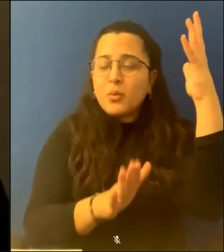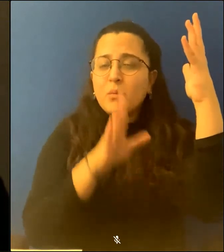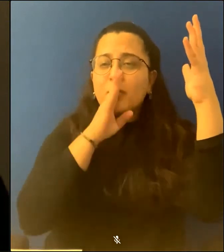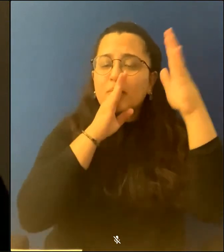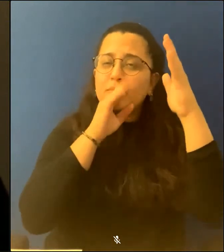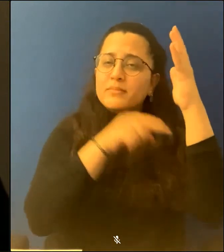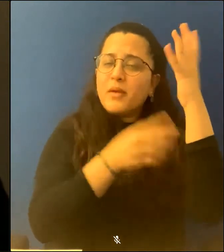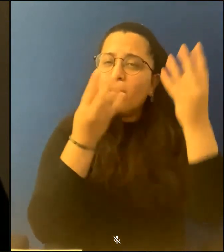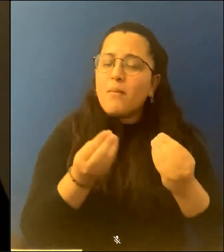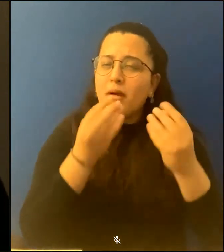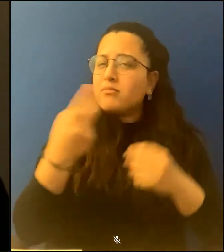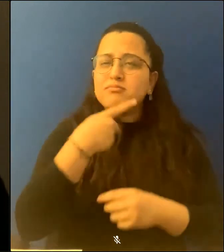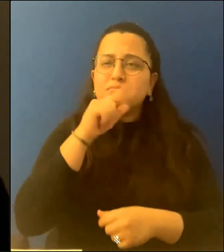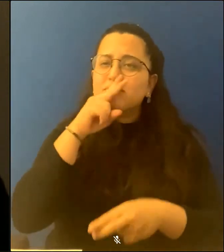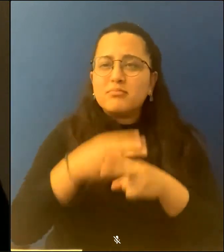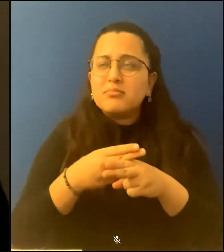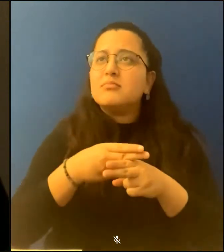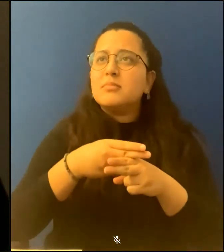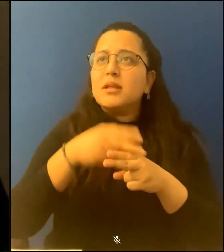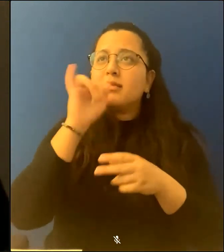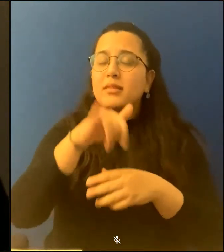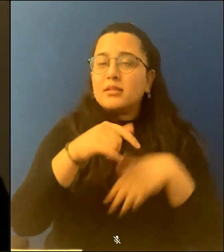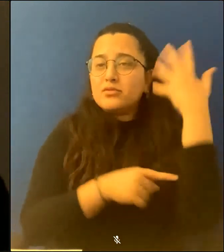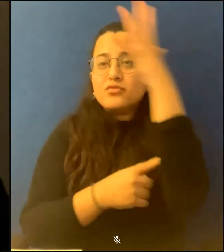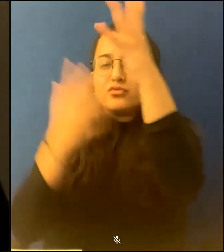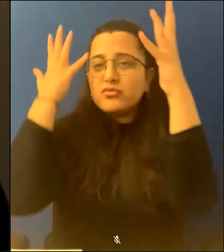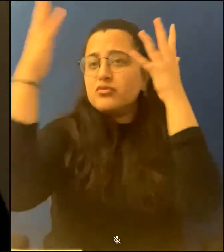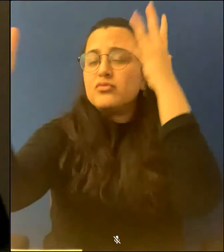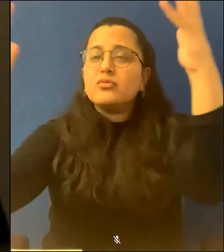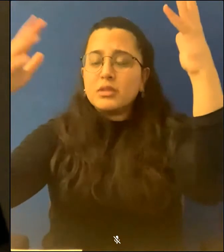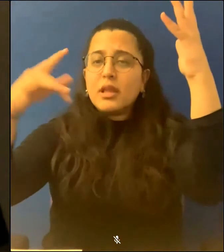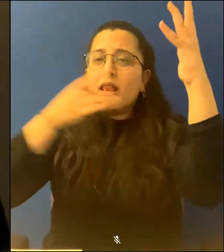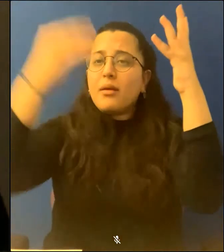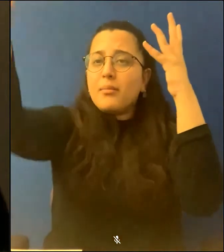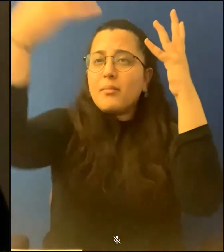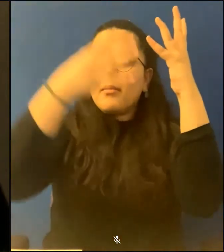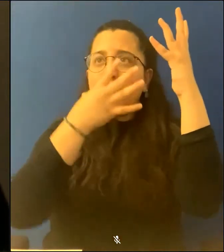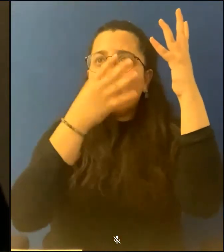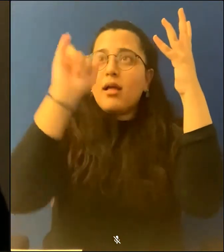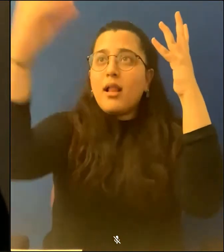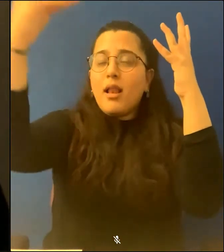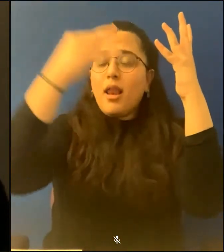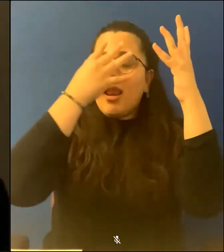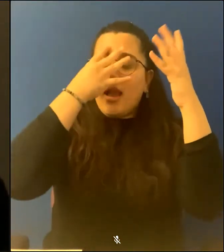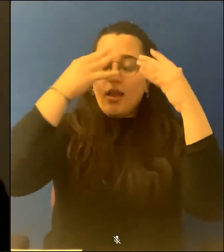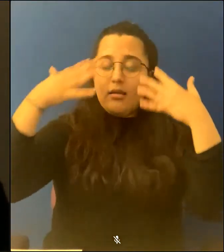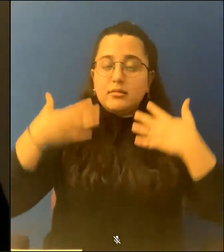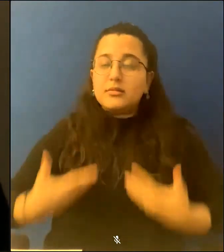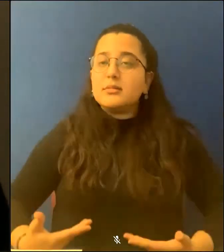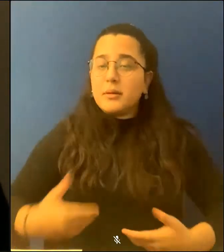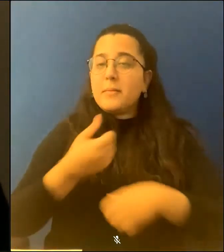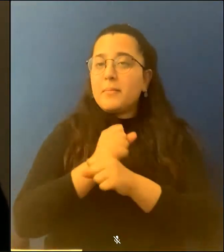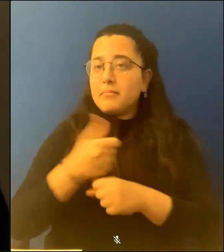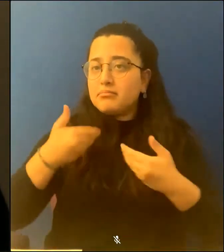toward and against the light, light that did fall on me, made much of me, light that sings through